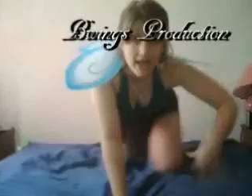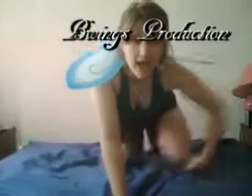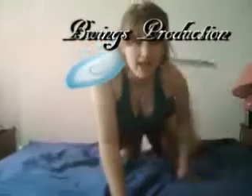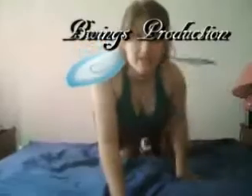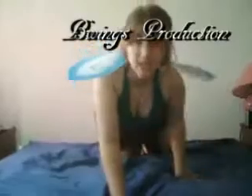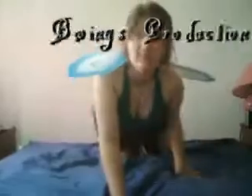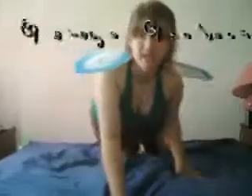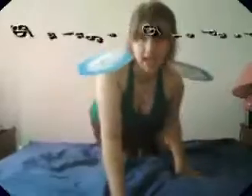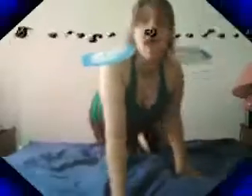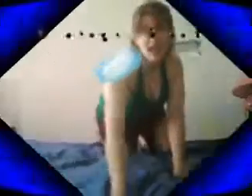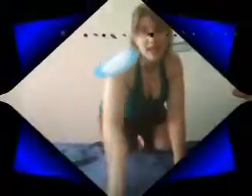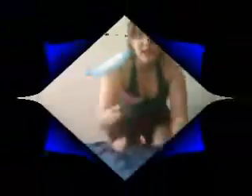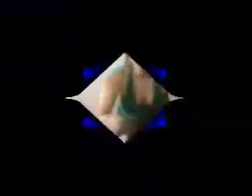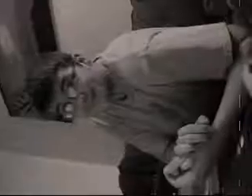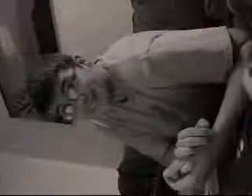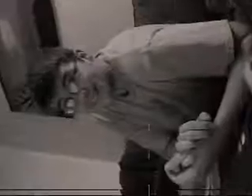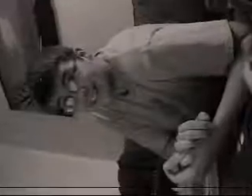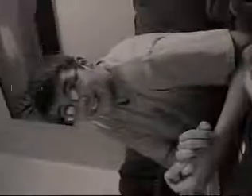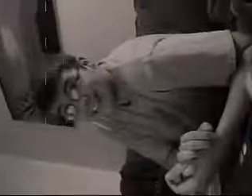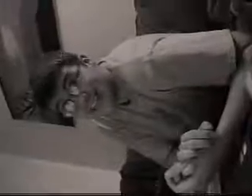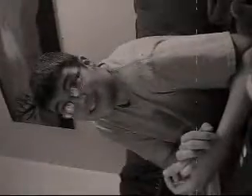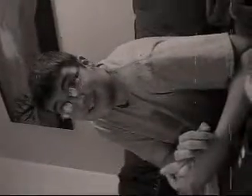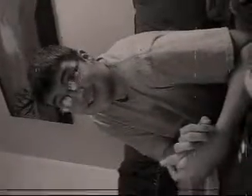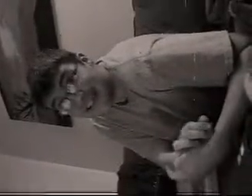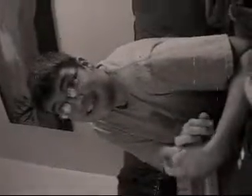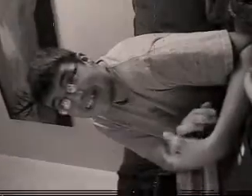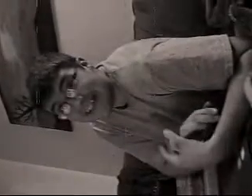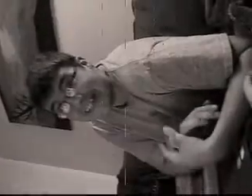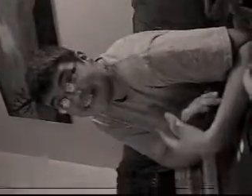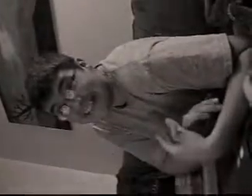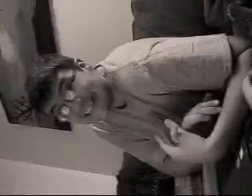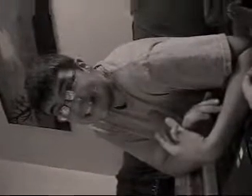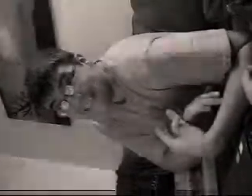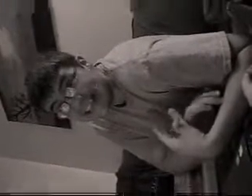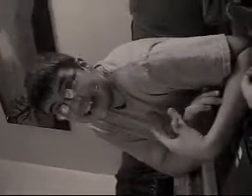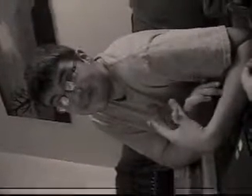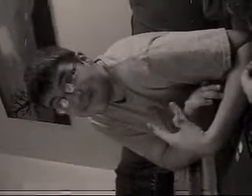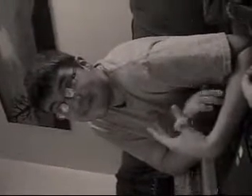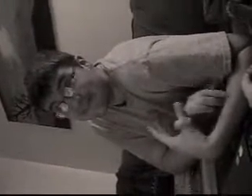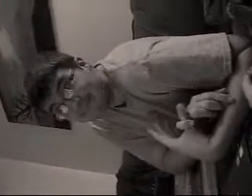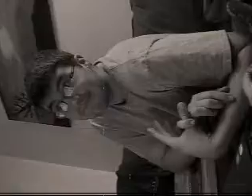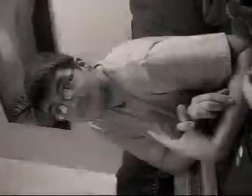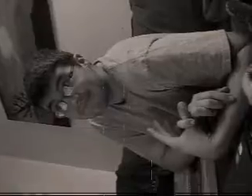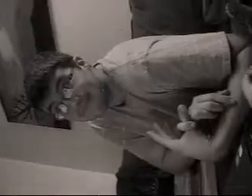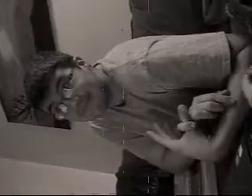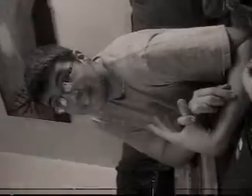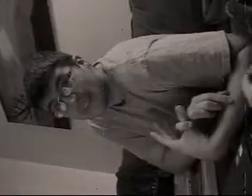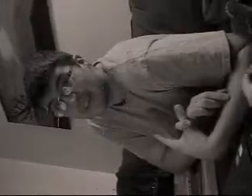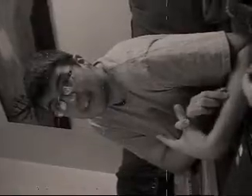Previously I'm doing So I survey Sunday slightly out of disorder?